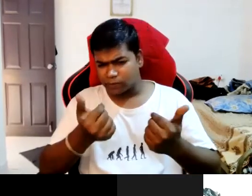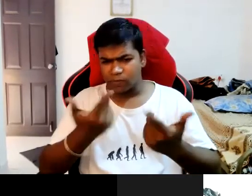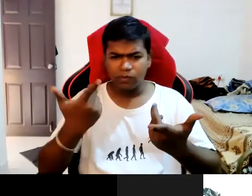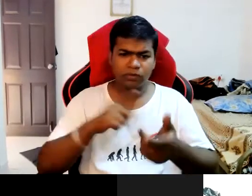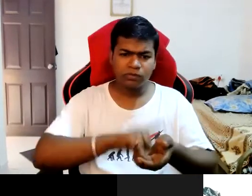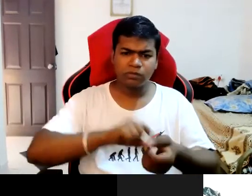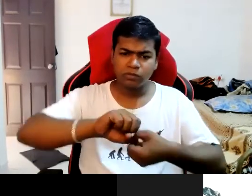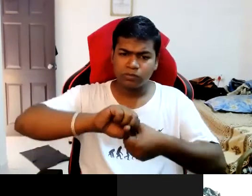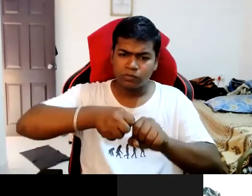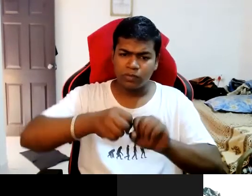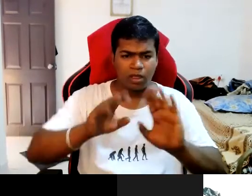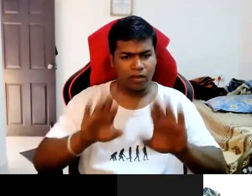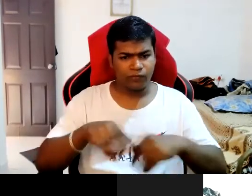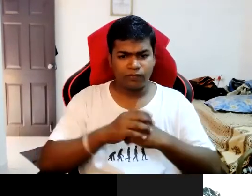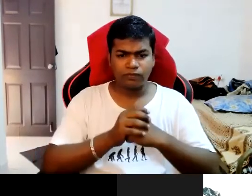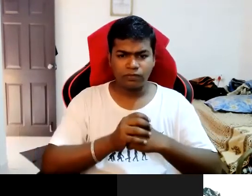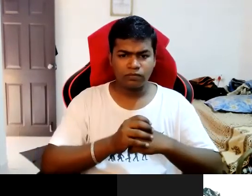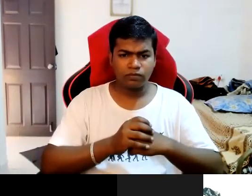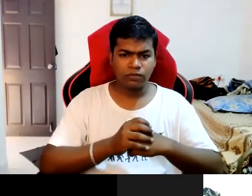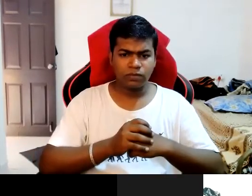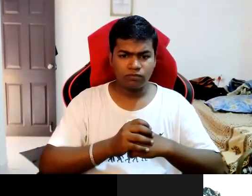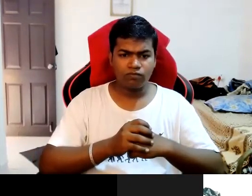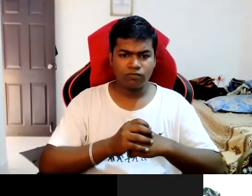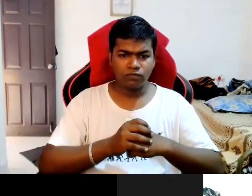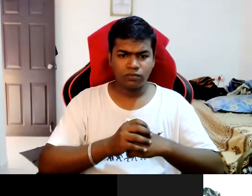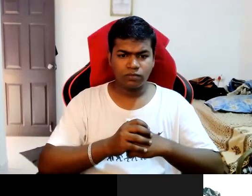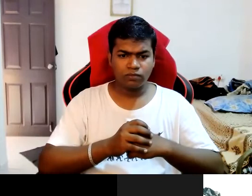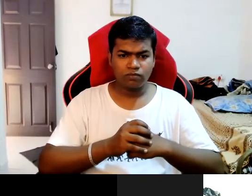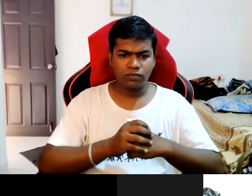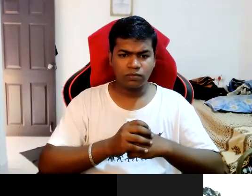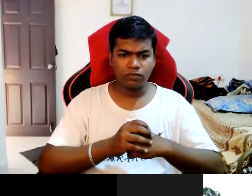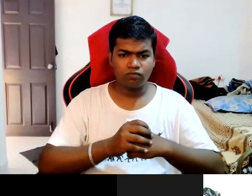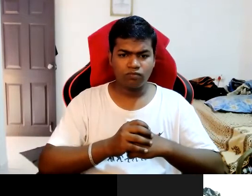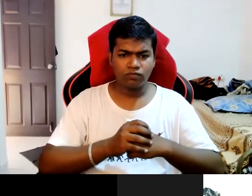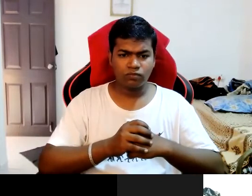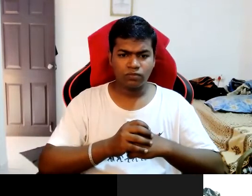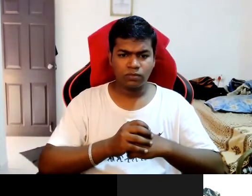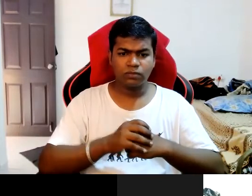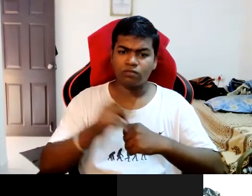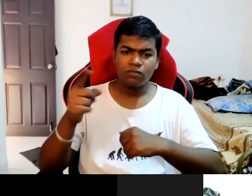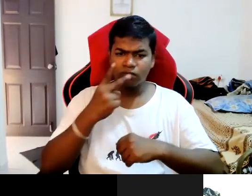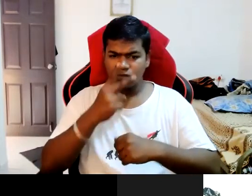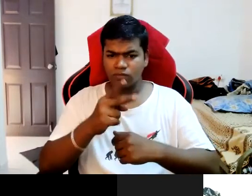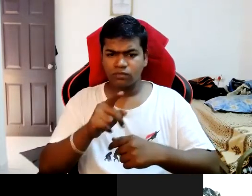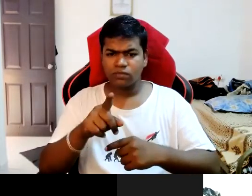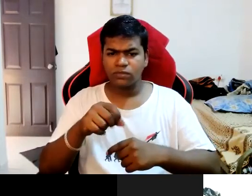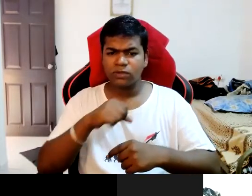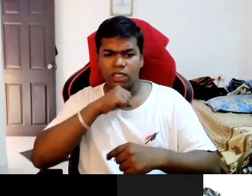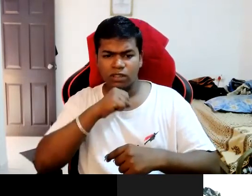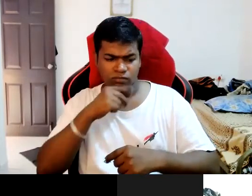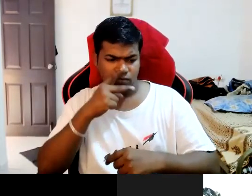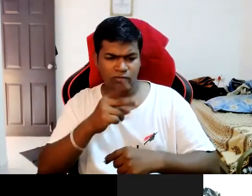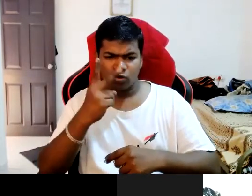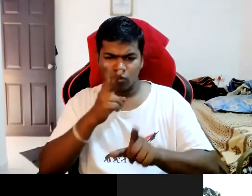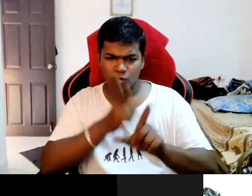a very mild growth. So I was looked like a two years kid only. So that is the